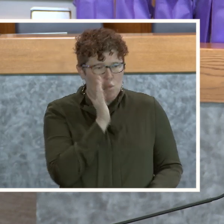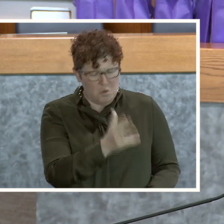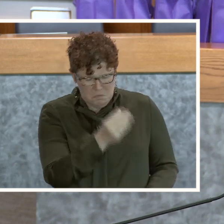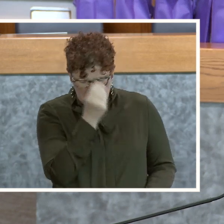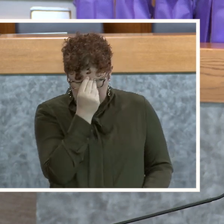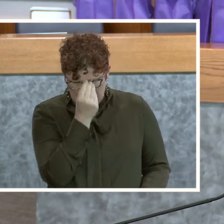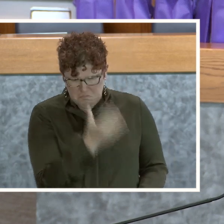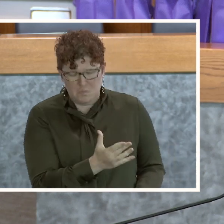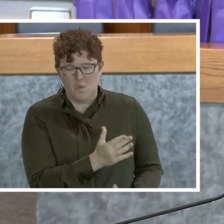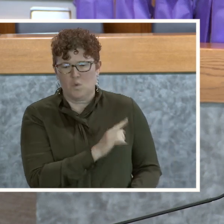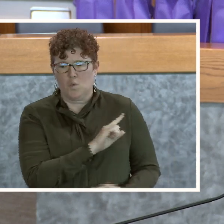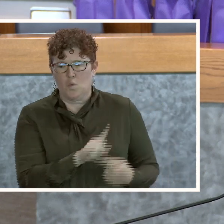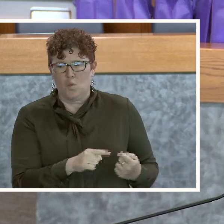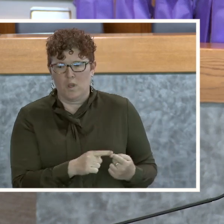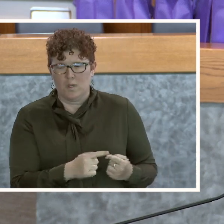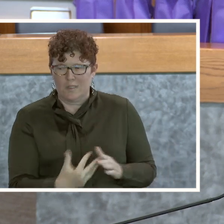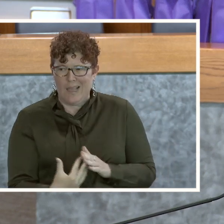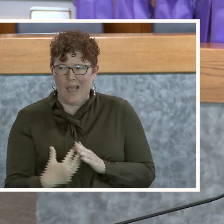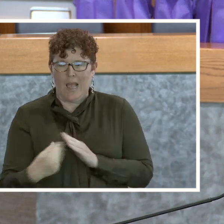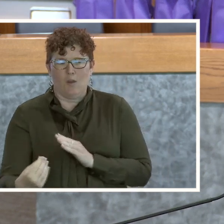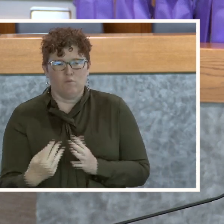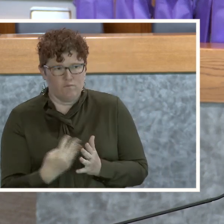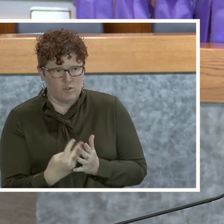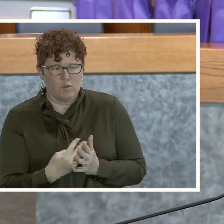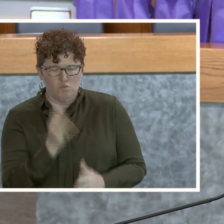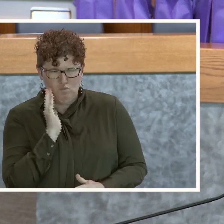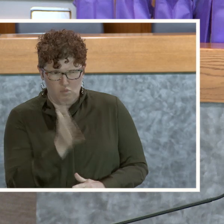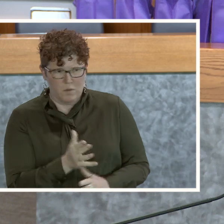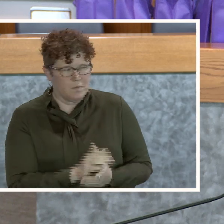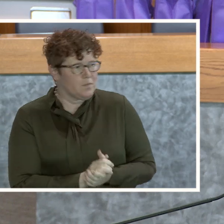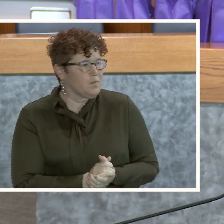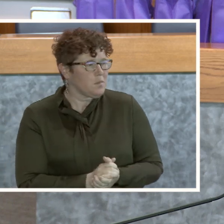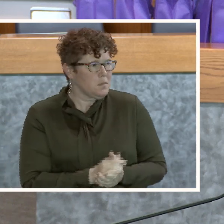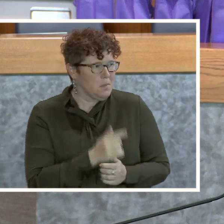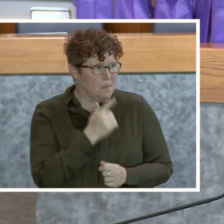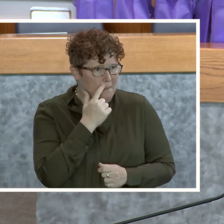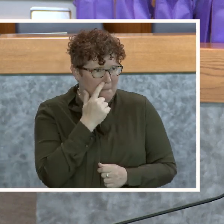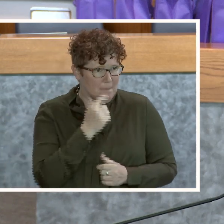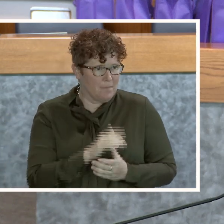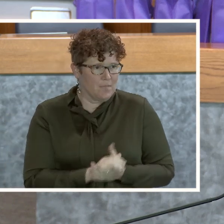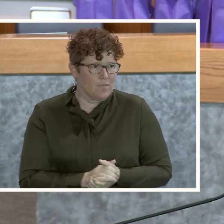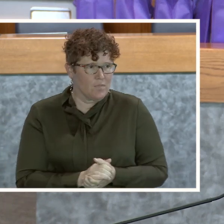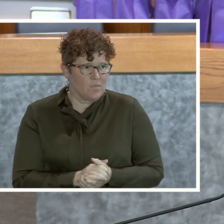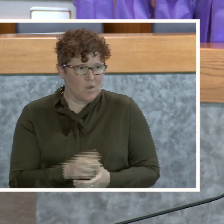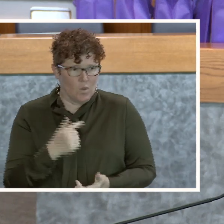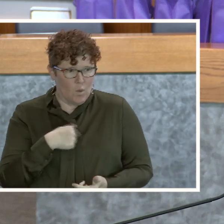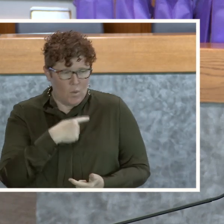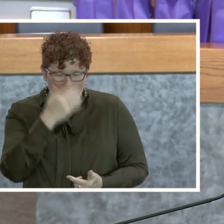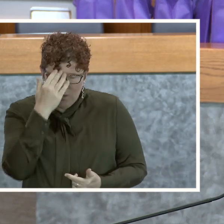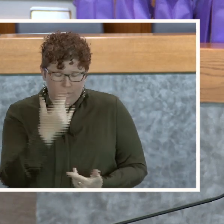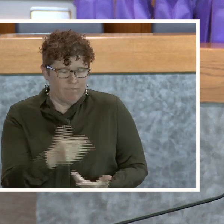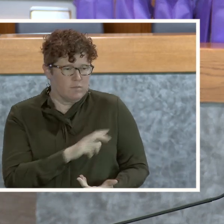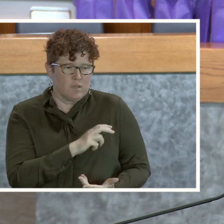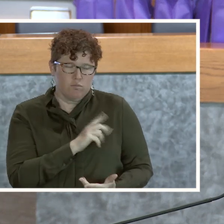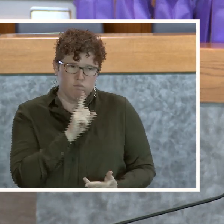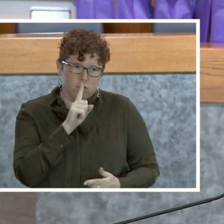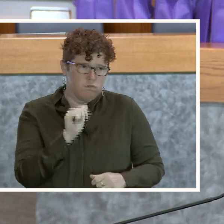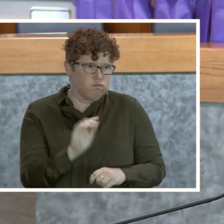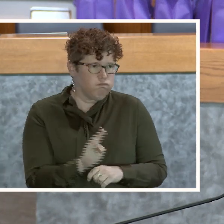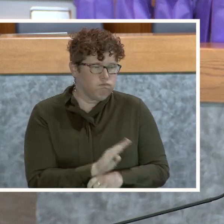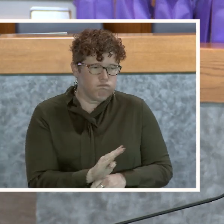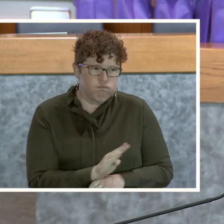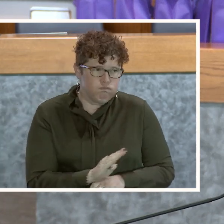know when he was released from jail. Well, we all know how busy law enforcement can get.